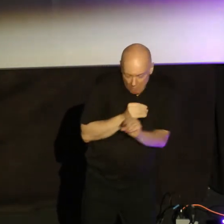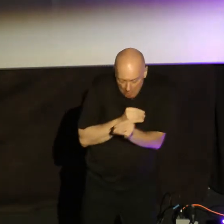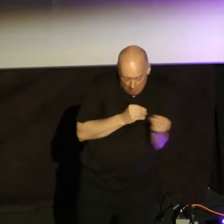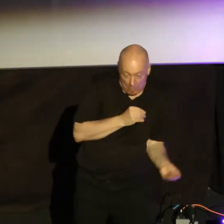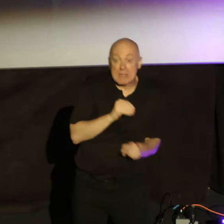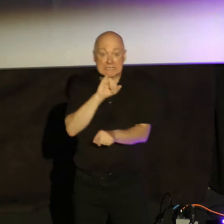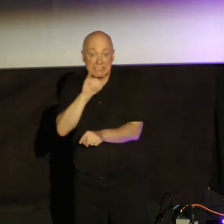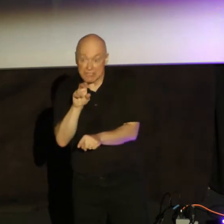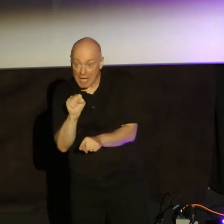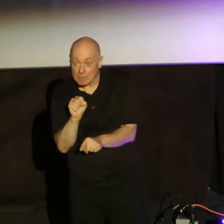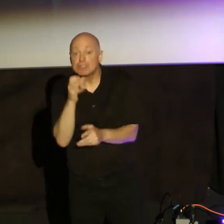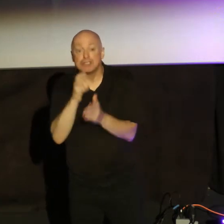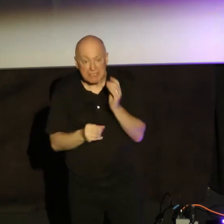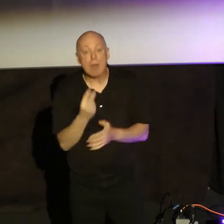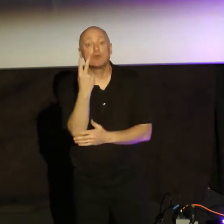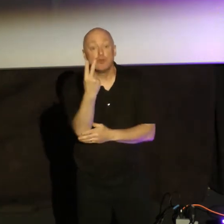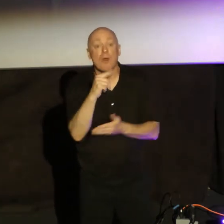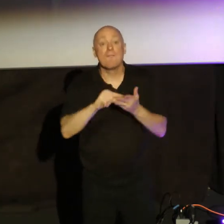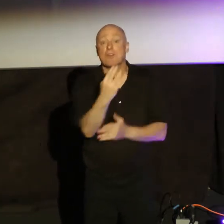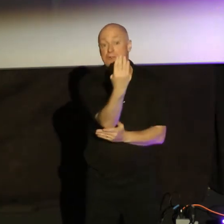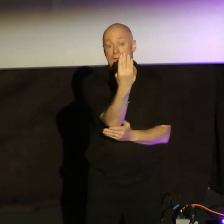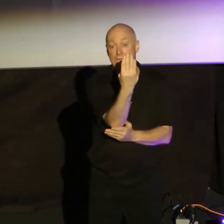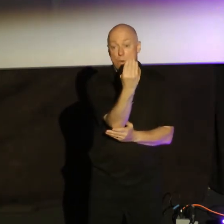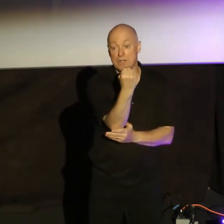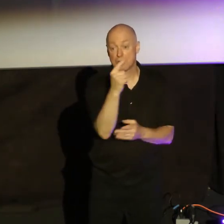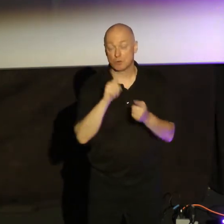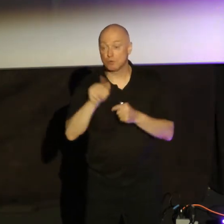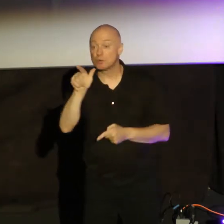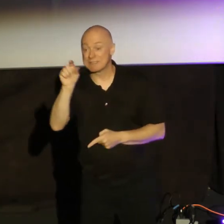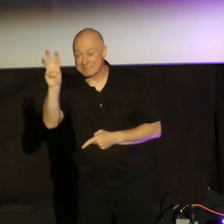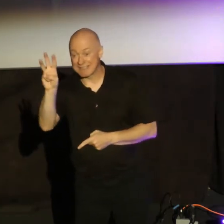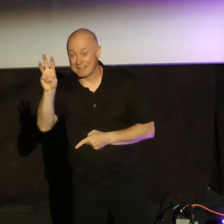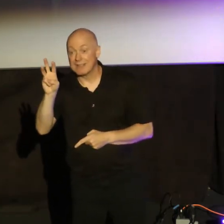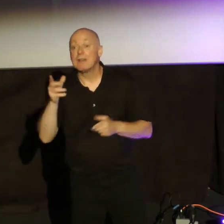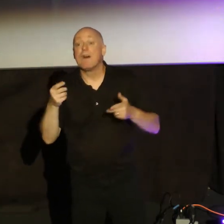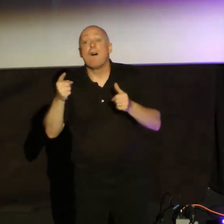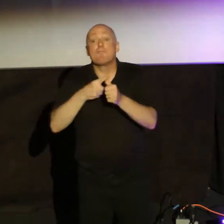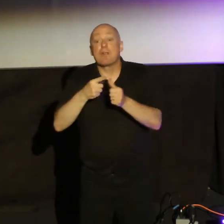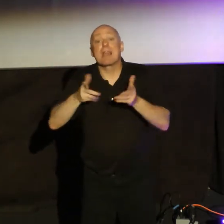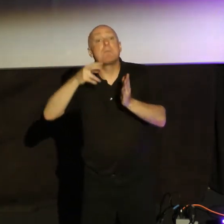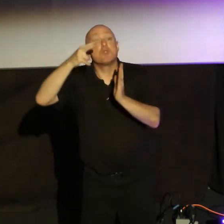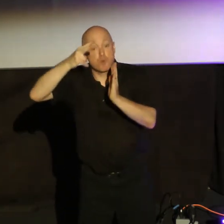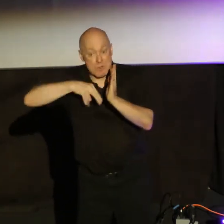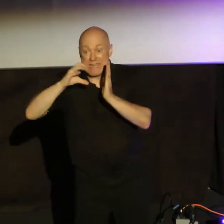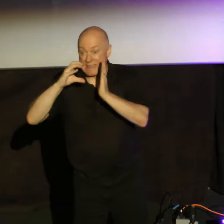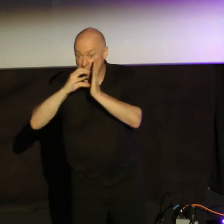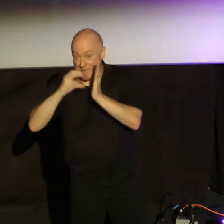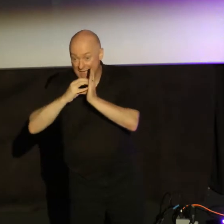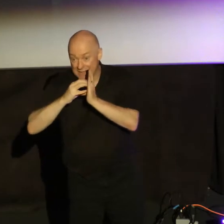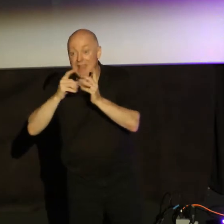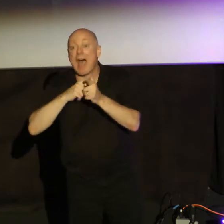James, chapter 2, 14 to 26. And so let me read the passage, and then we'll dig in together.